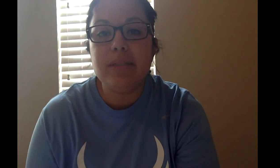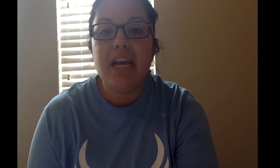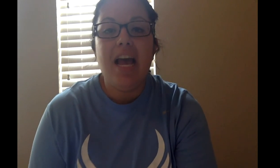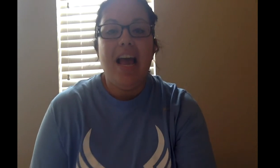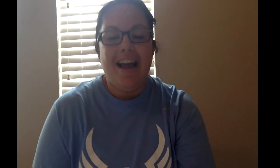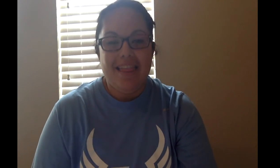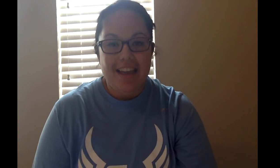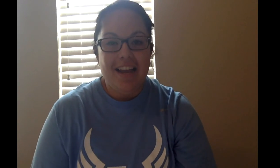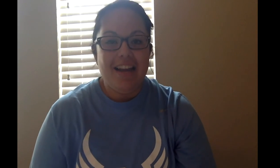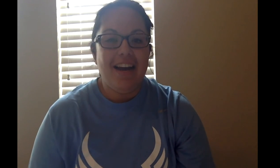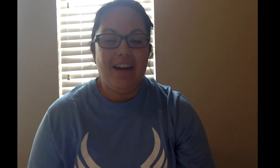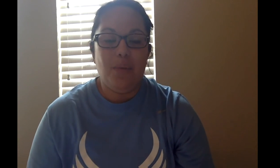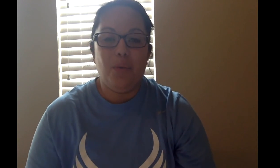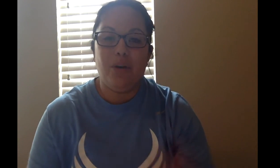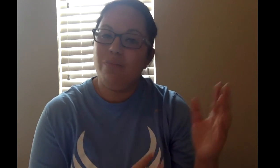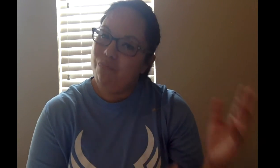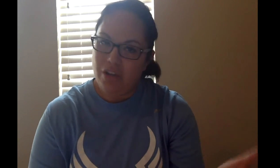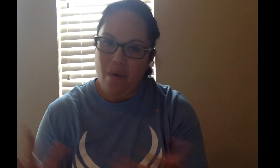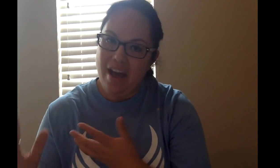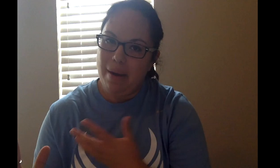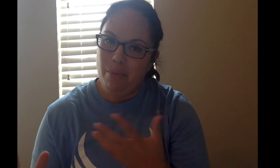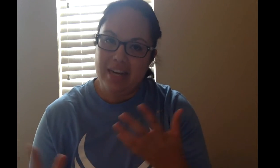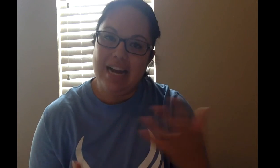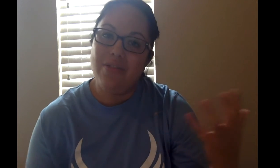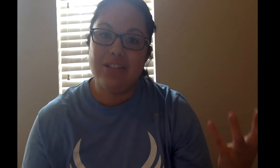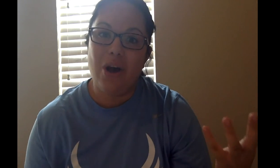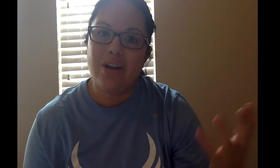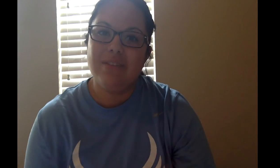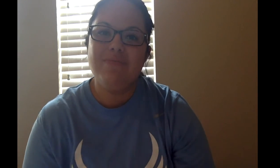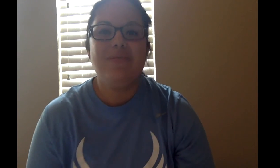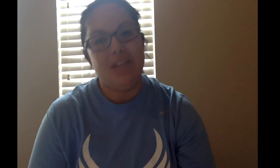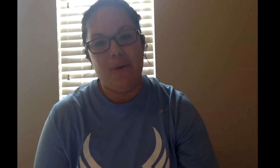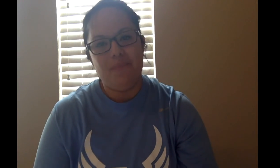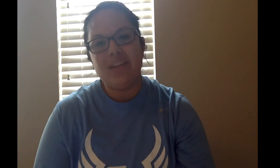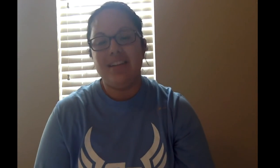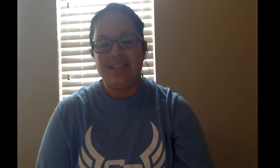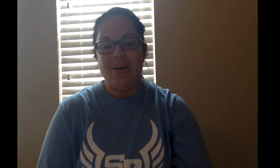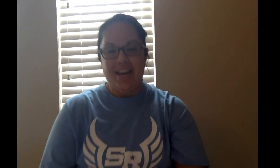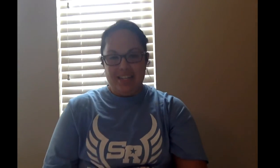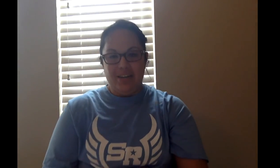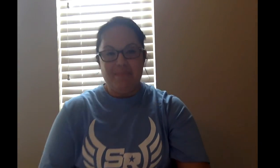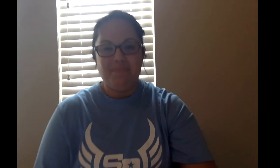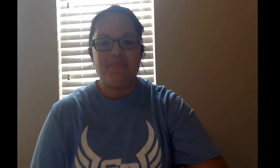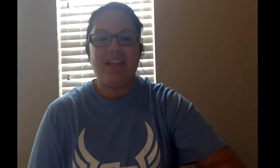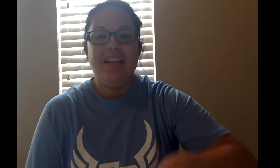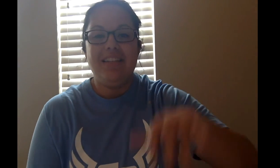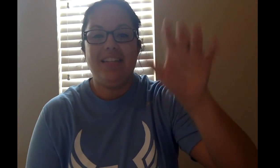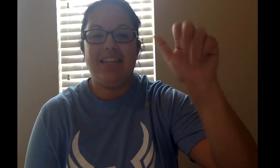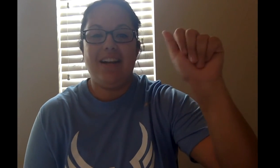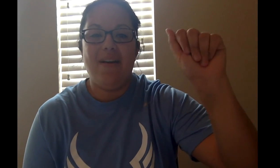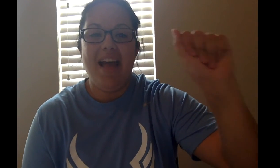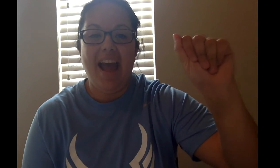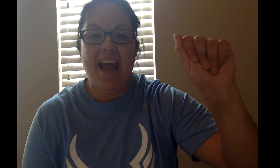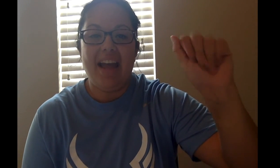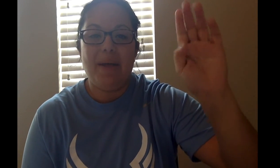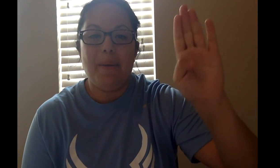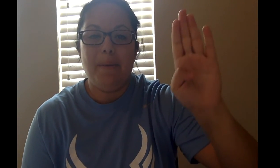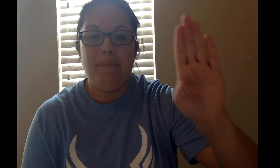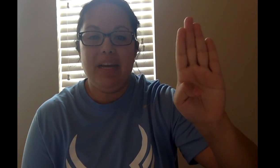and then we'll go ahead and break down the song. So, let's go ahead and do it. So it's going to go A, B,